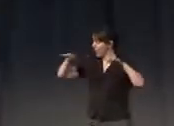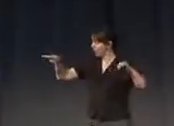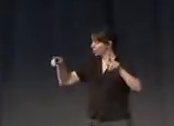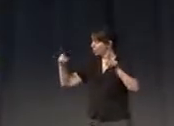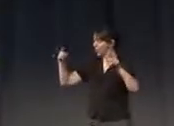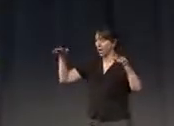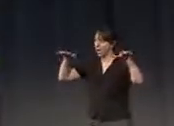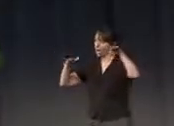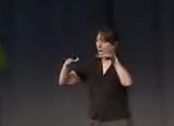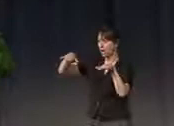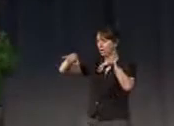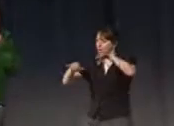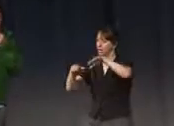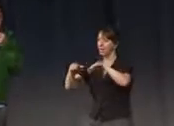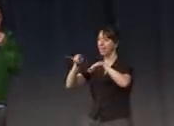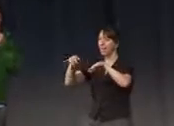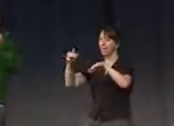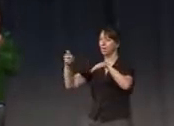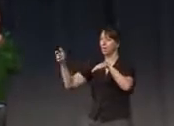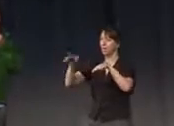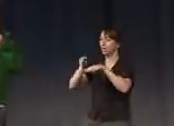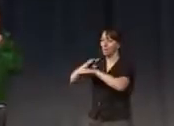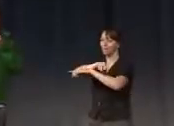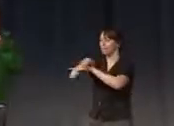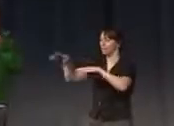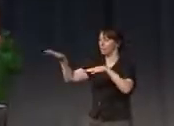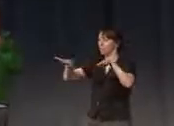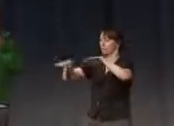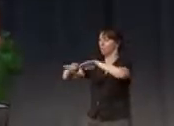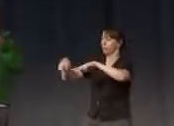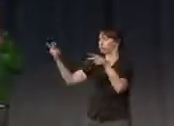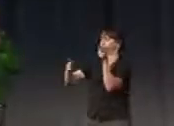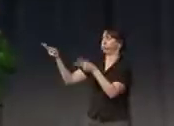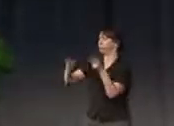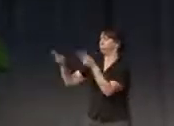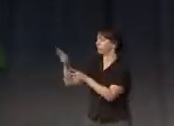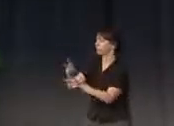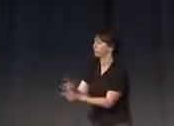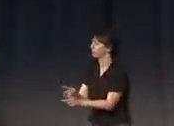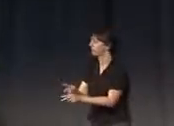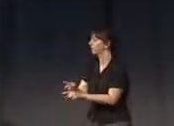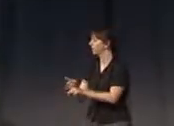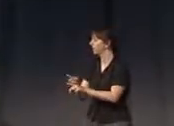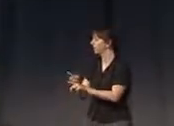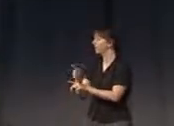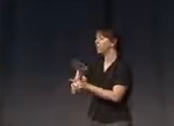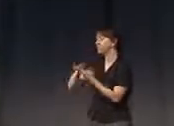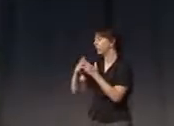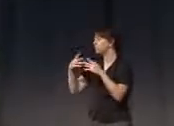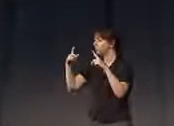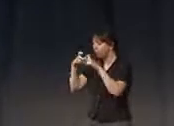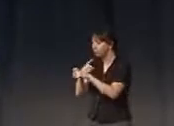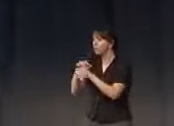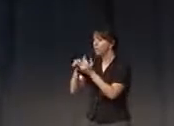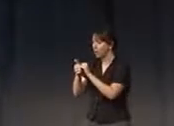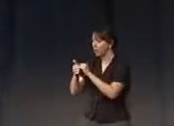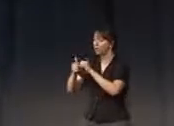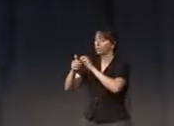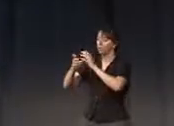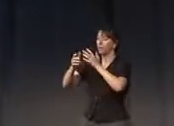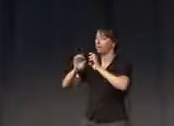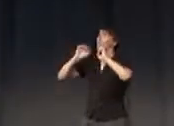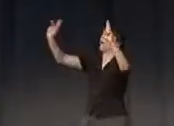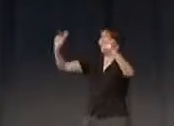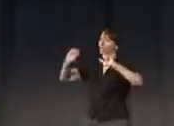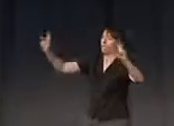start to deform. And it somehow drag all the other people which are next to you. By this end, then, it's very complicated and to start to get out. This means